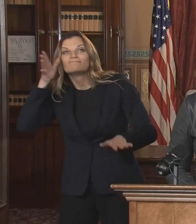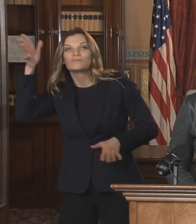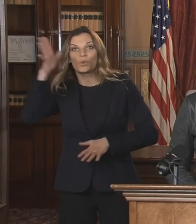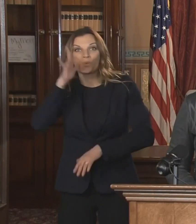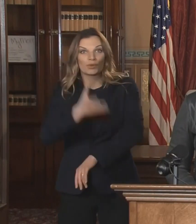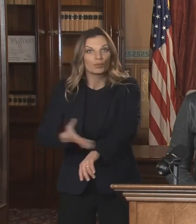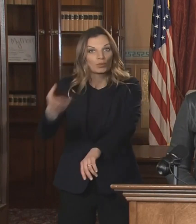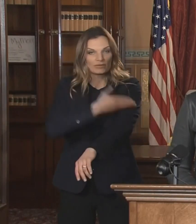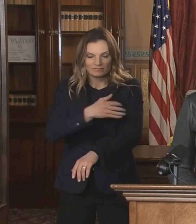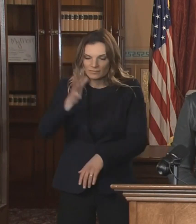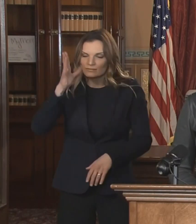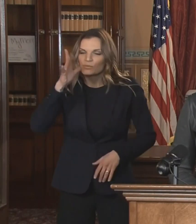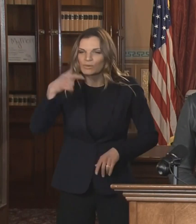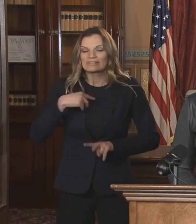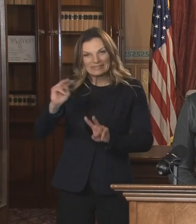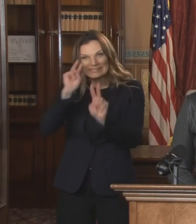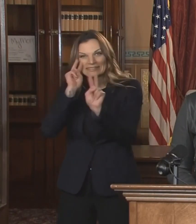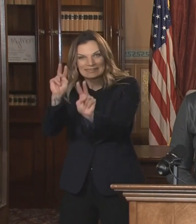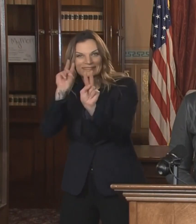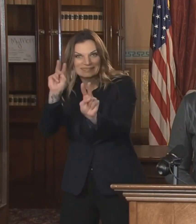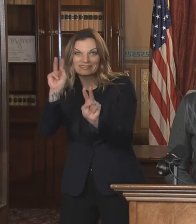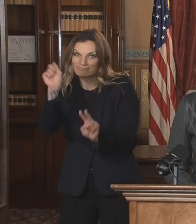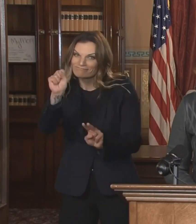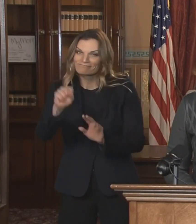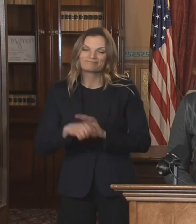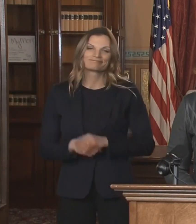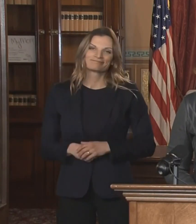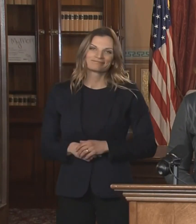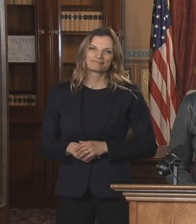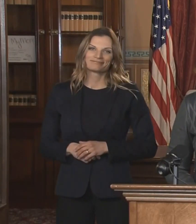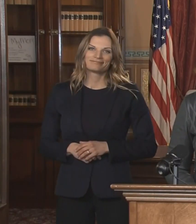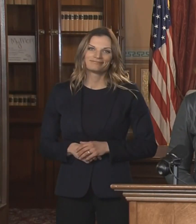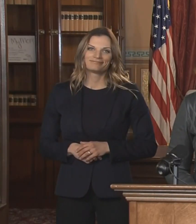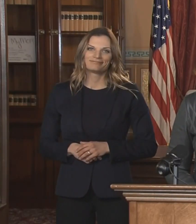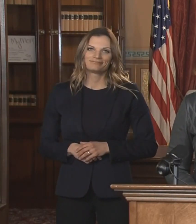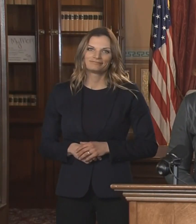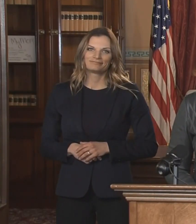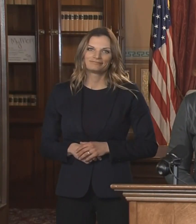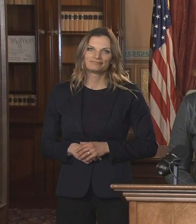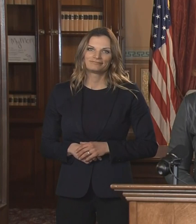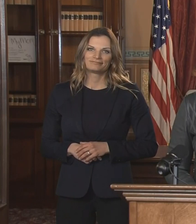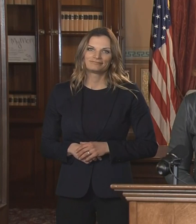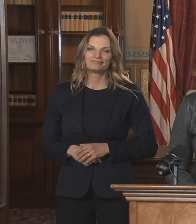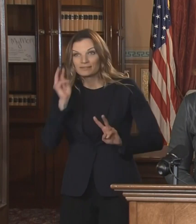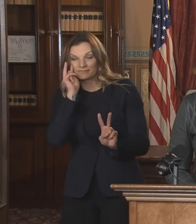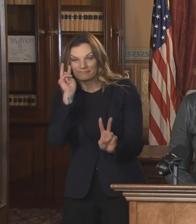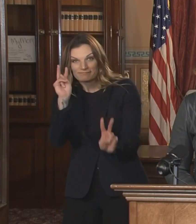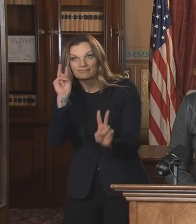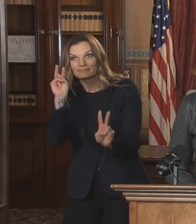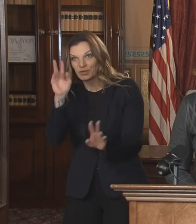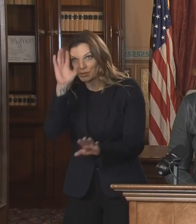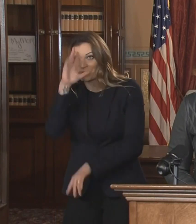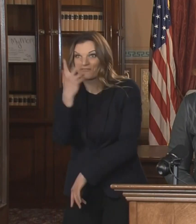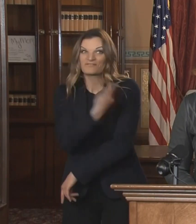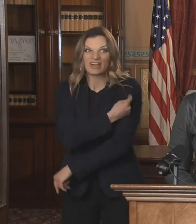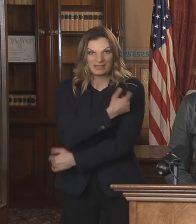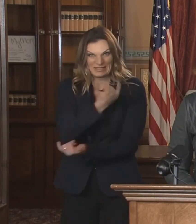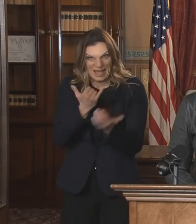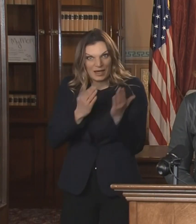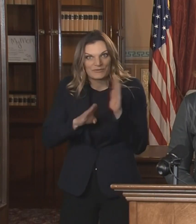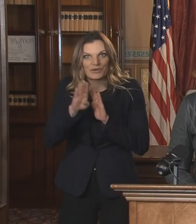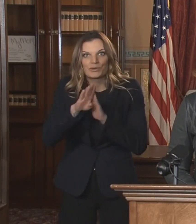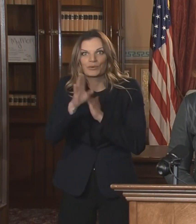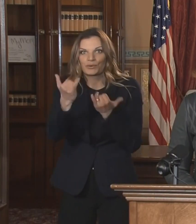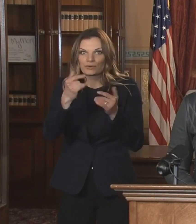horizon. There truly is significant progress being made in the realm of vaccine development